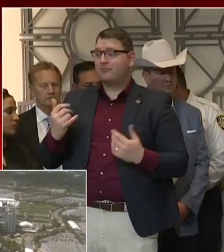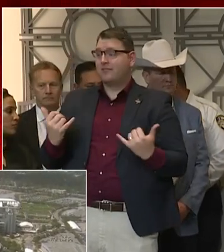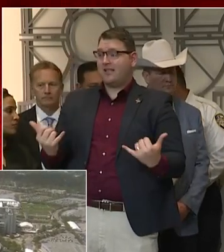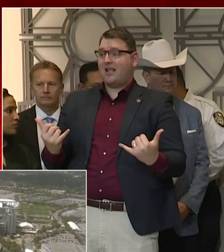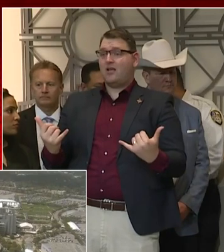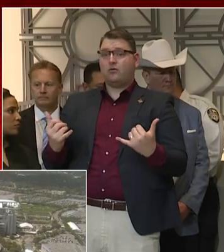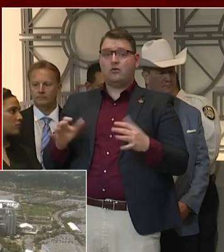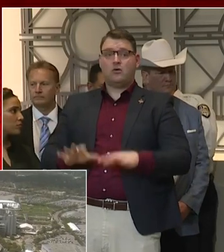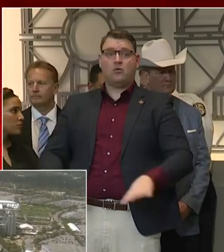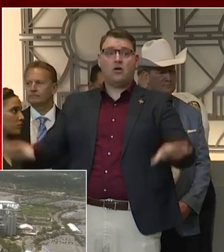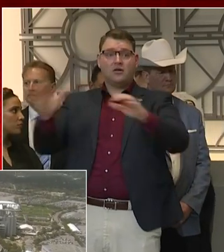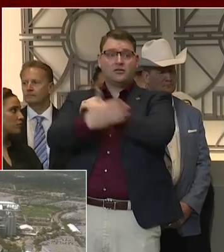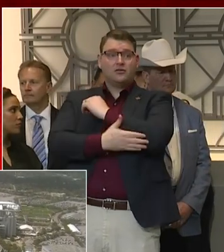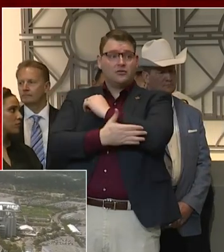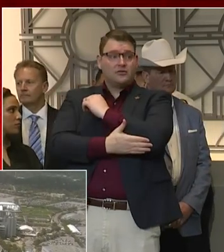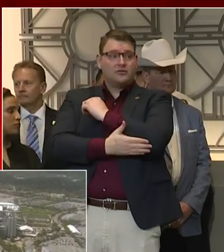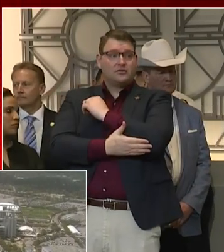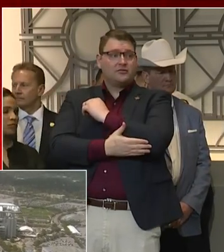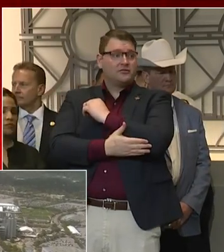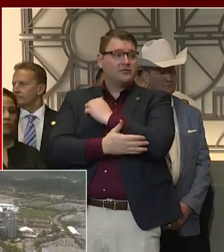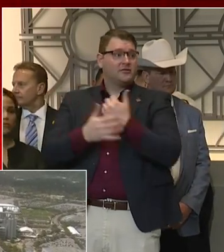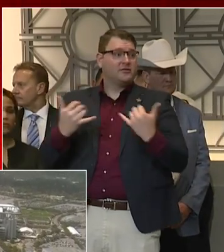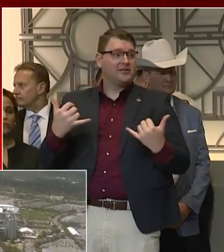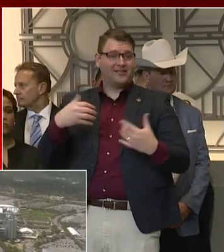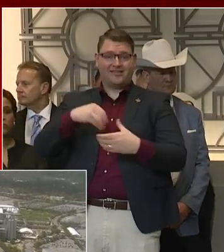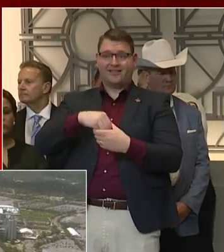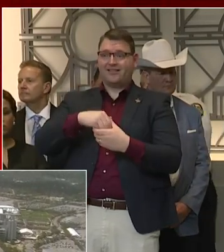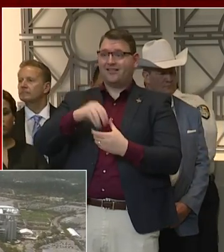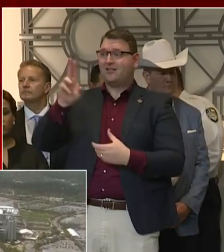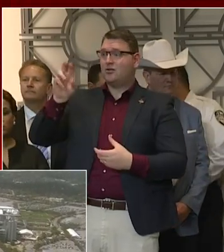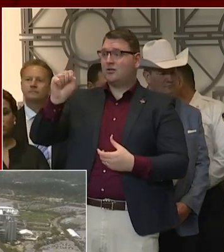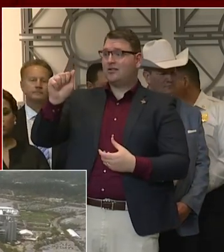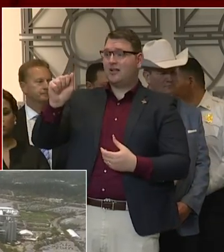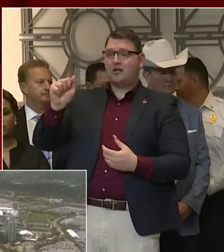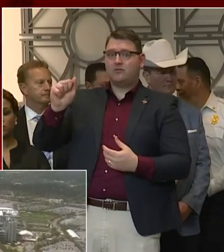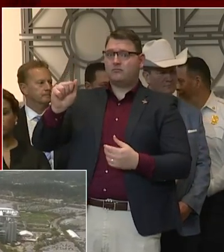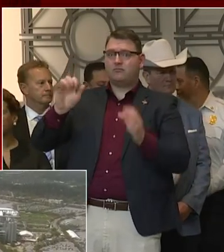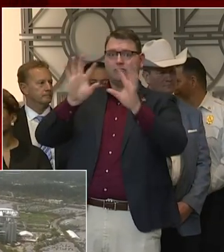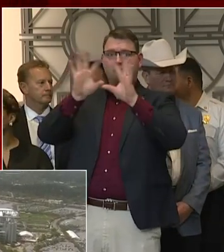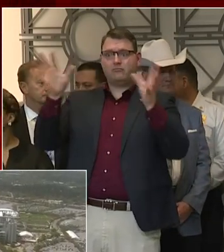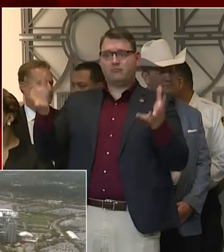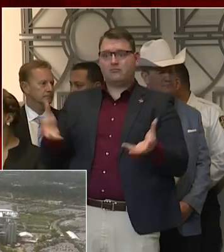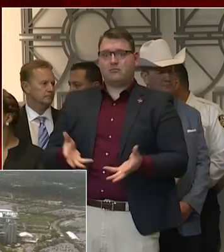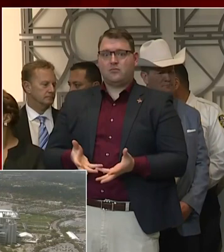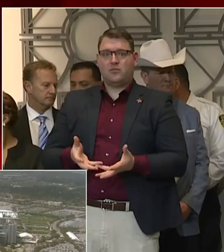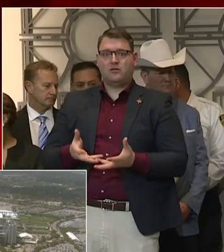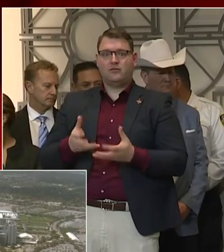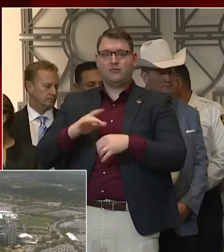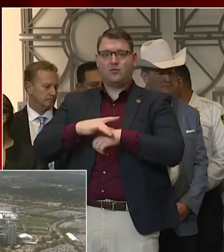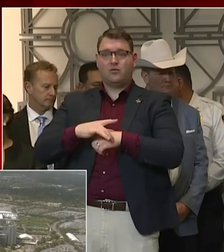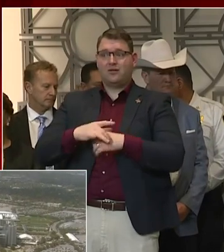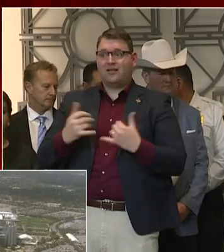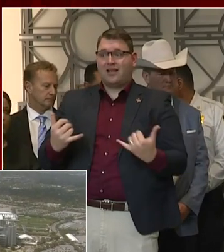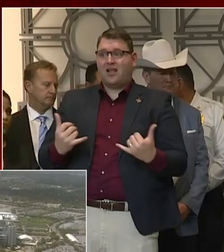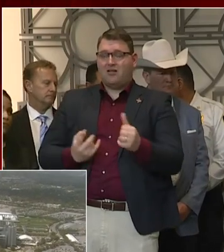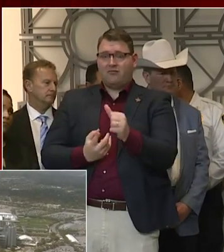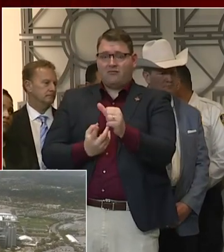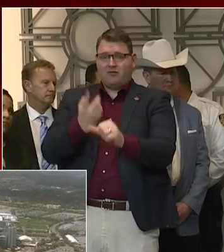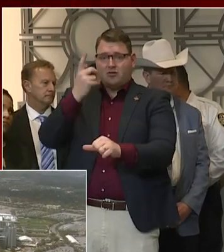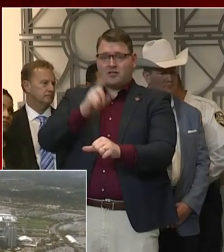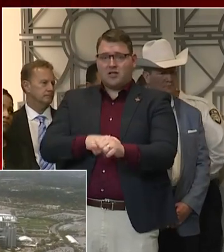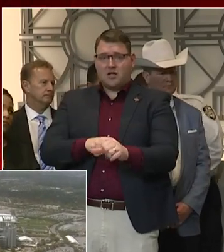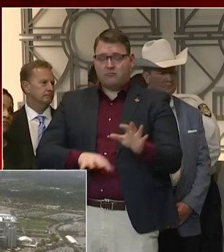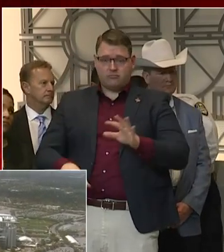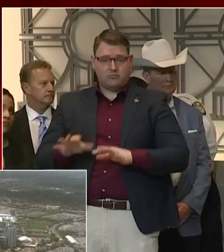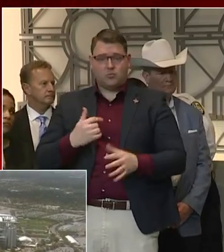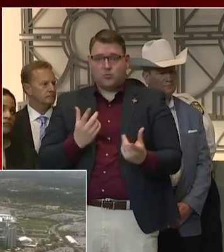country, and we're all taking the reasonable, necessary steps based on the science, based